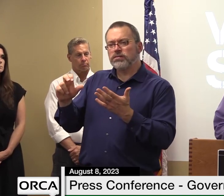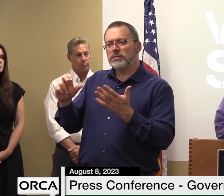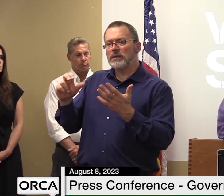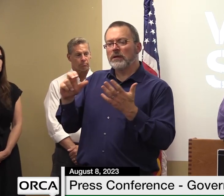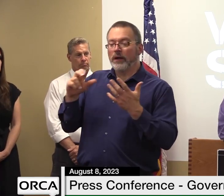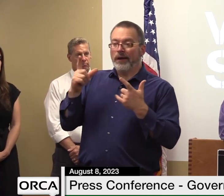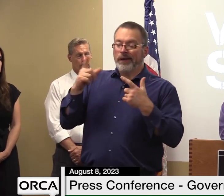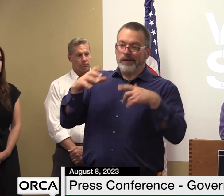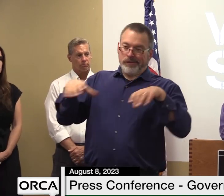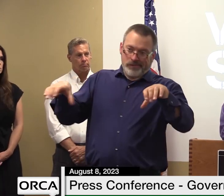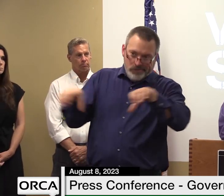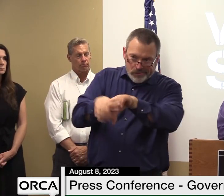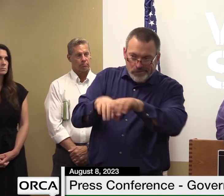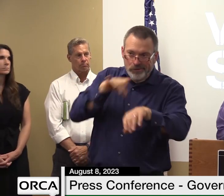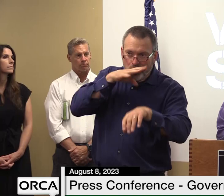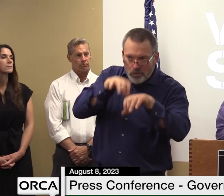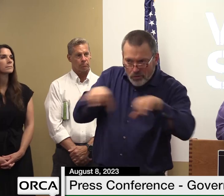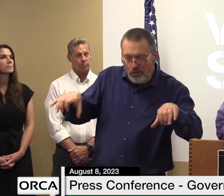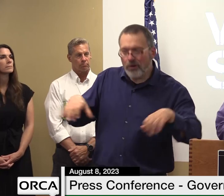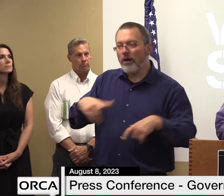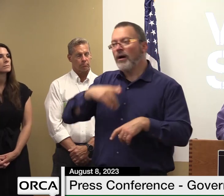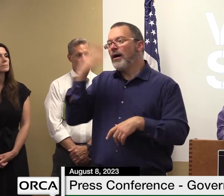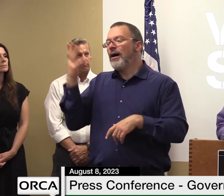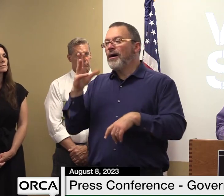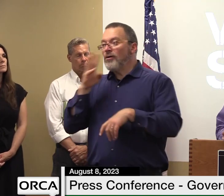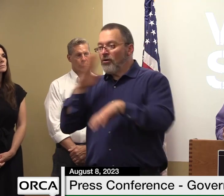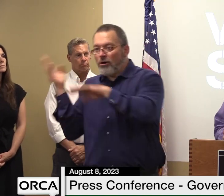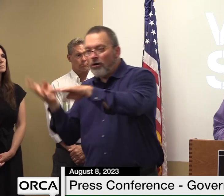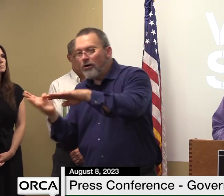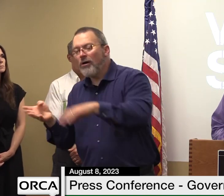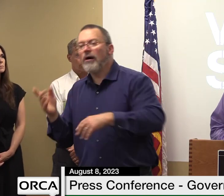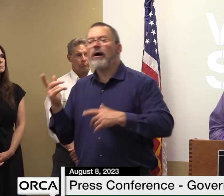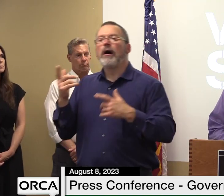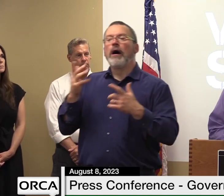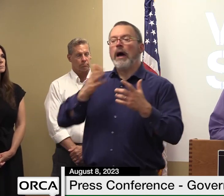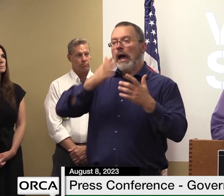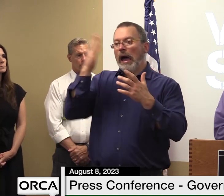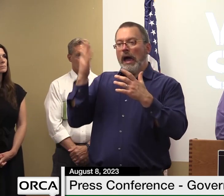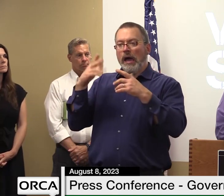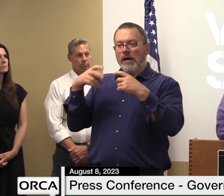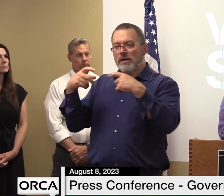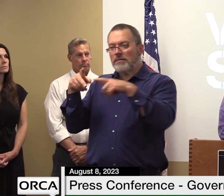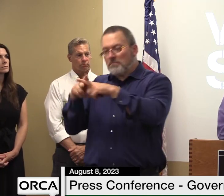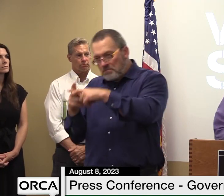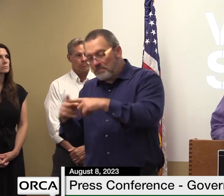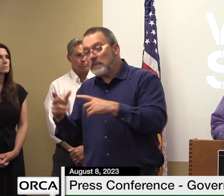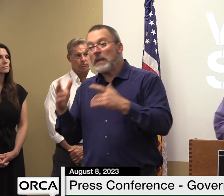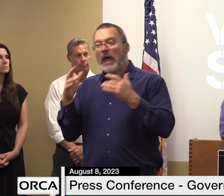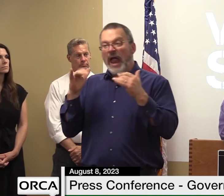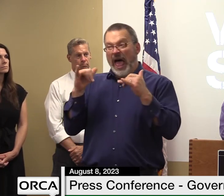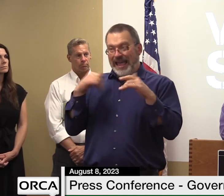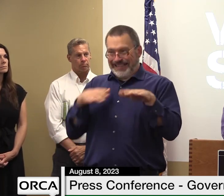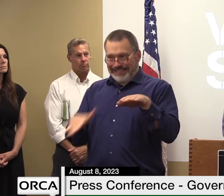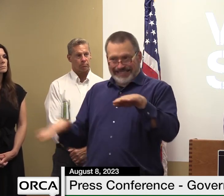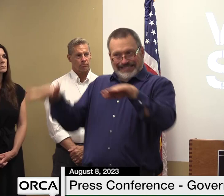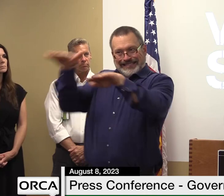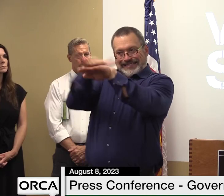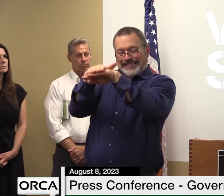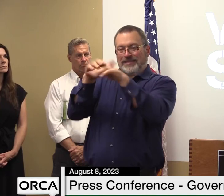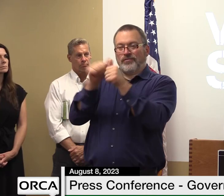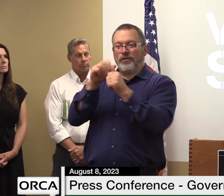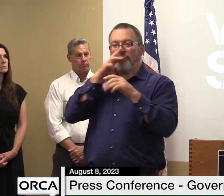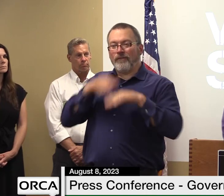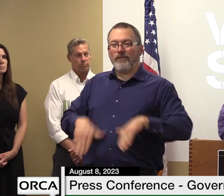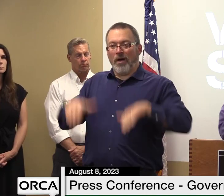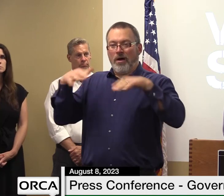those are all going to have to intersect with our flood recovery efforts so we we're not going to stop those things but we need to make them work well